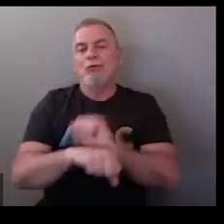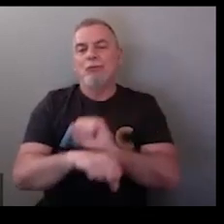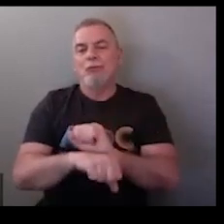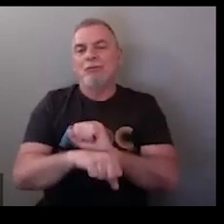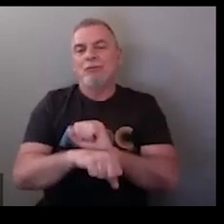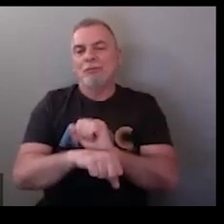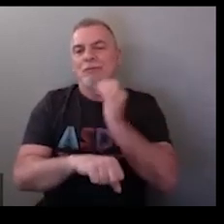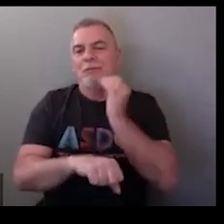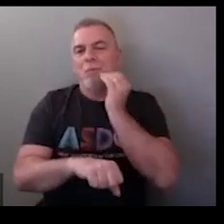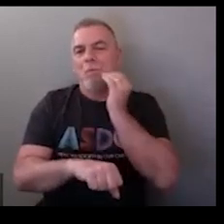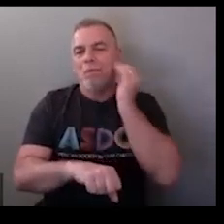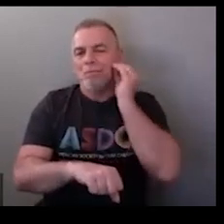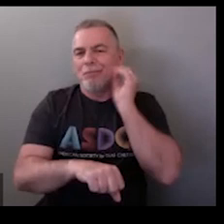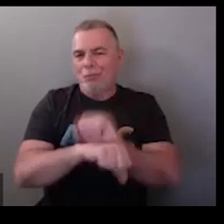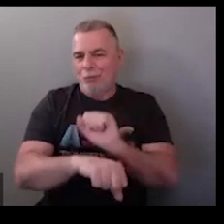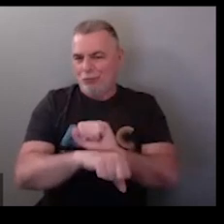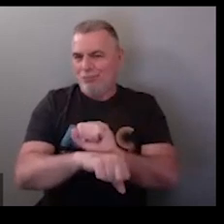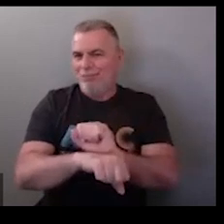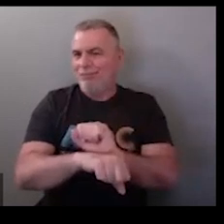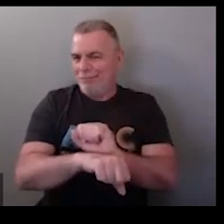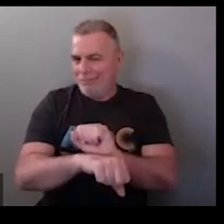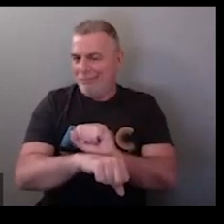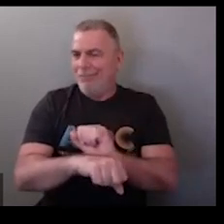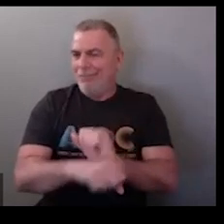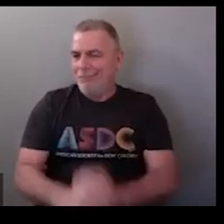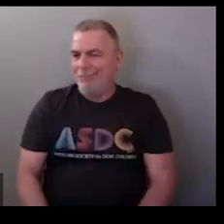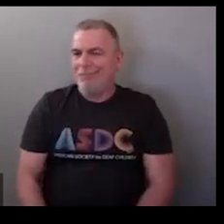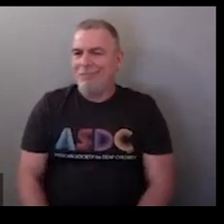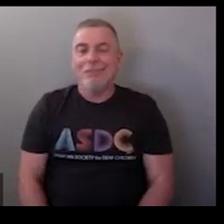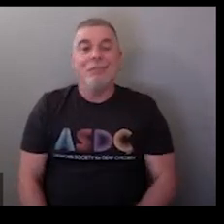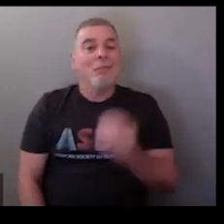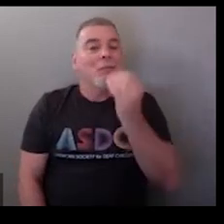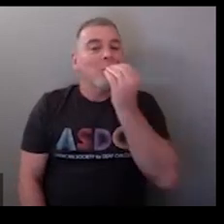so this is the sign for homework home and then work